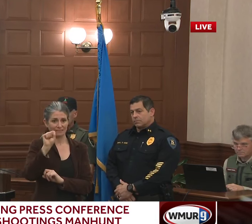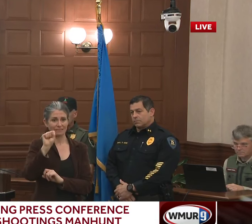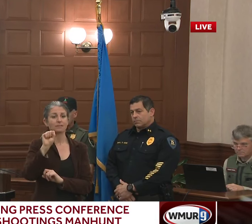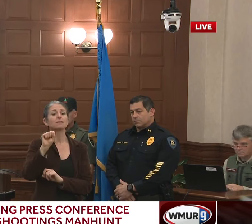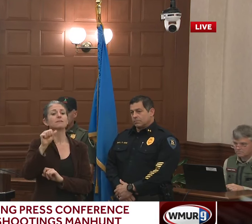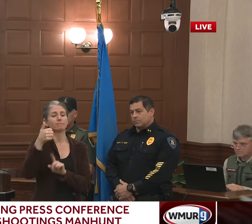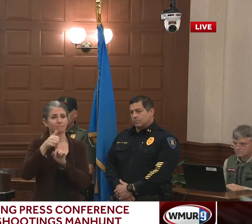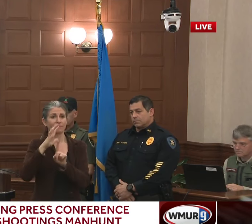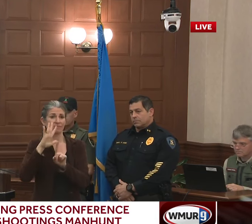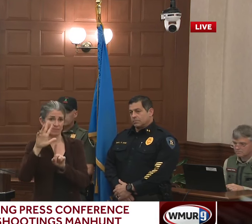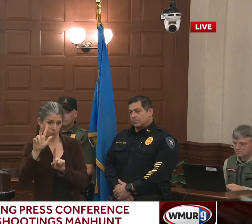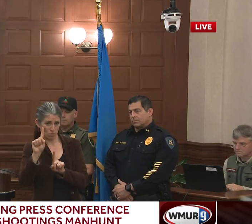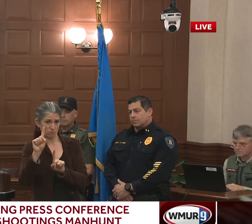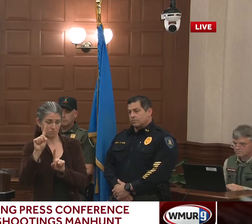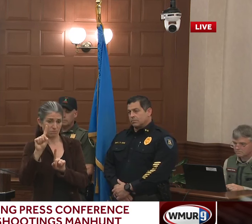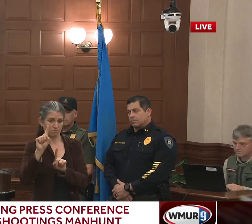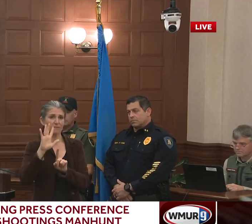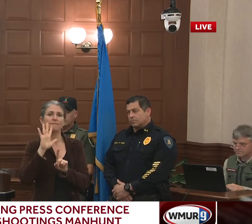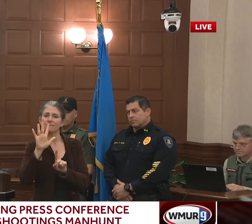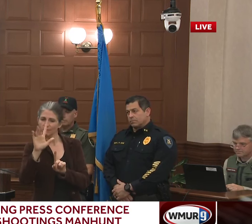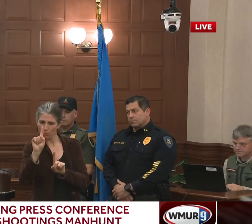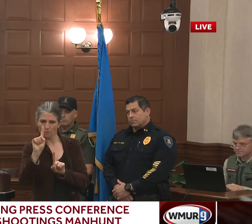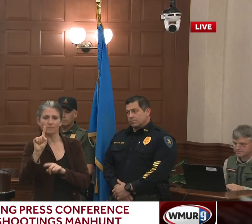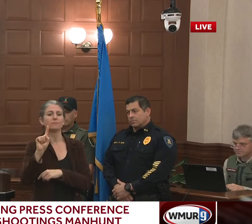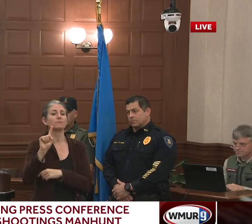Jason Adam Walker, 51.